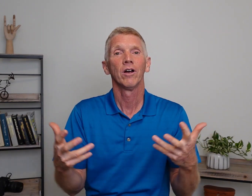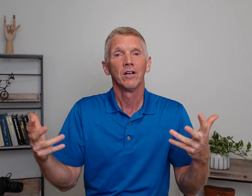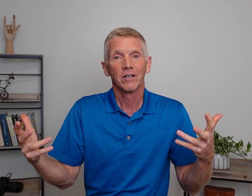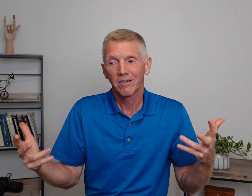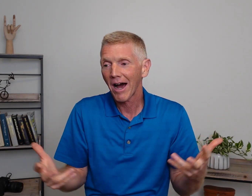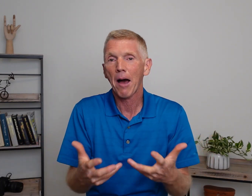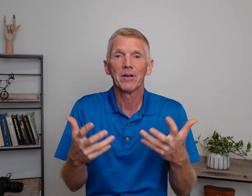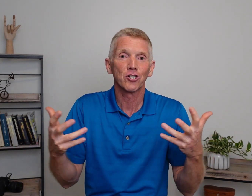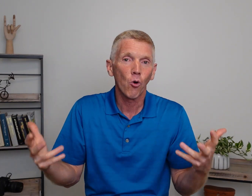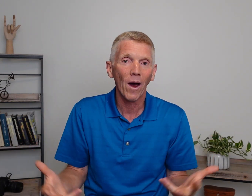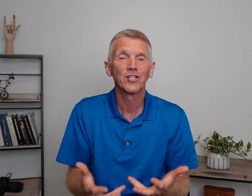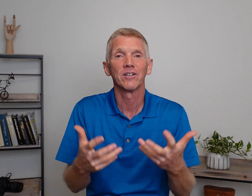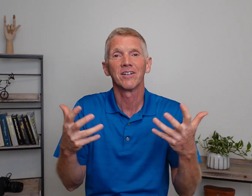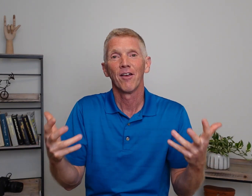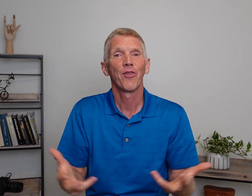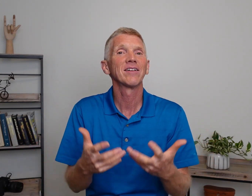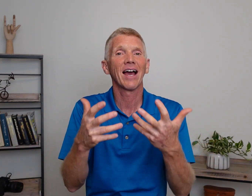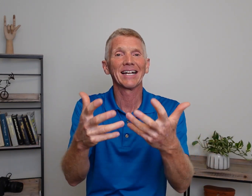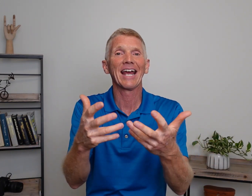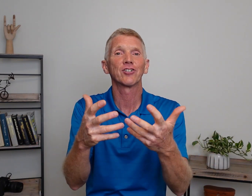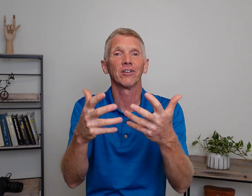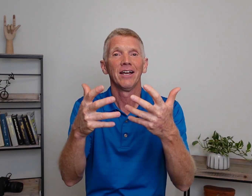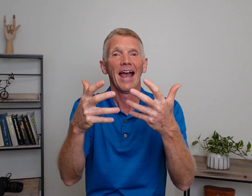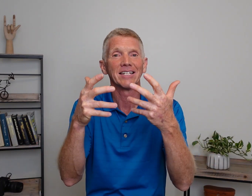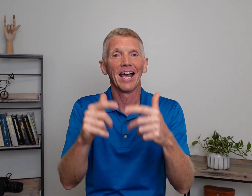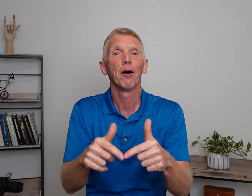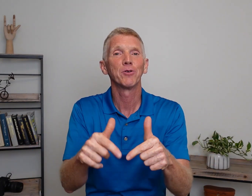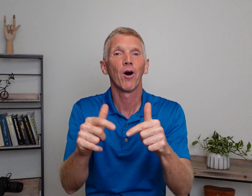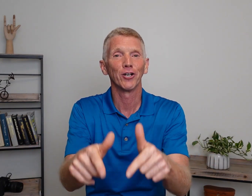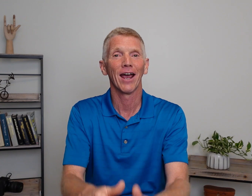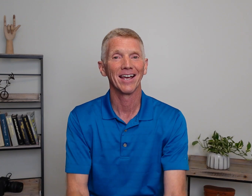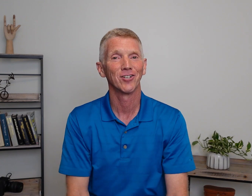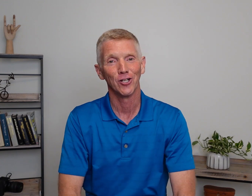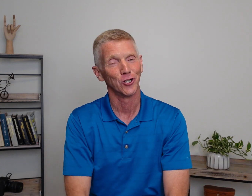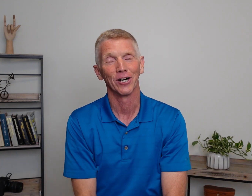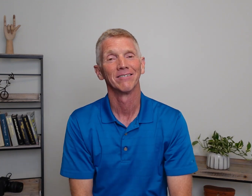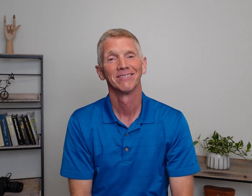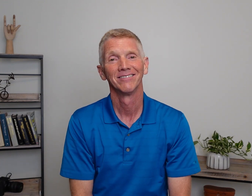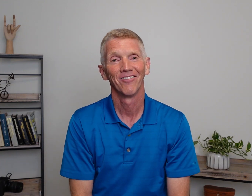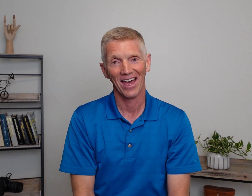comments, questions, things I can answer as I help you on your ASL journey. Thanks.